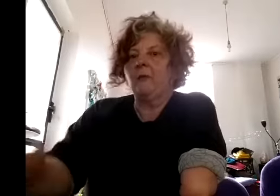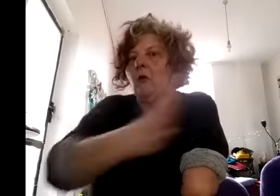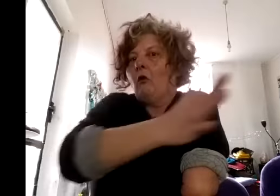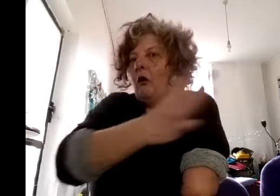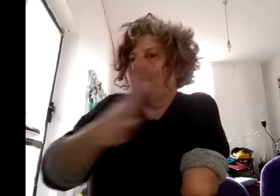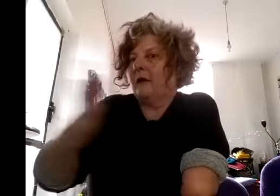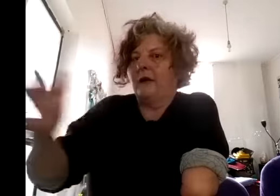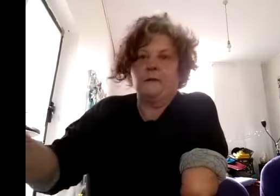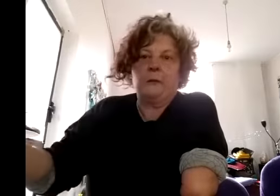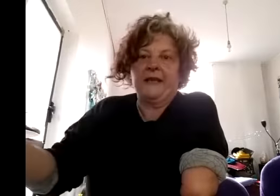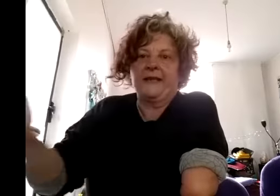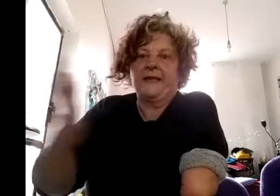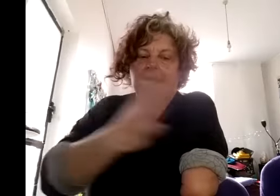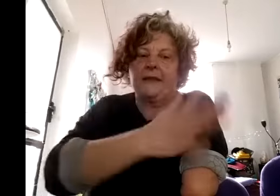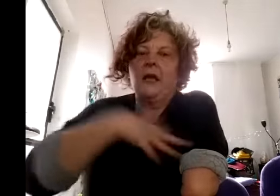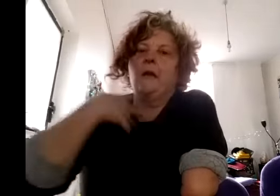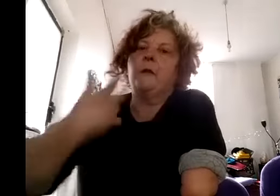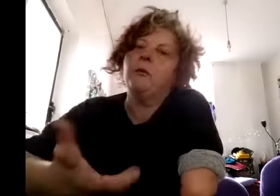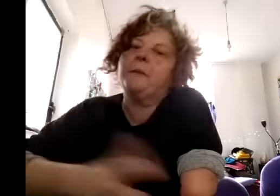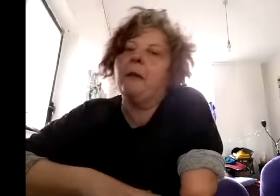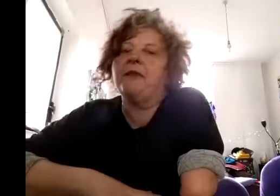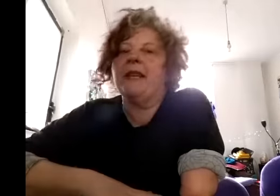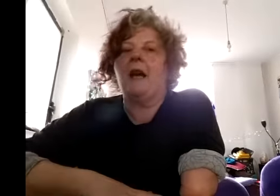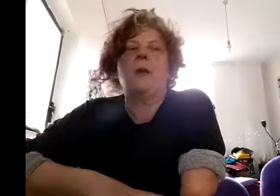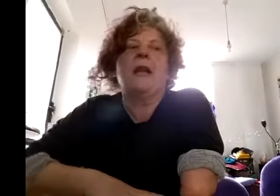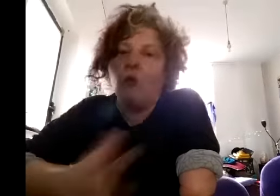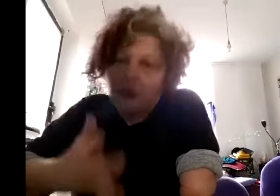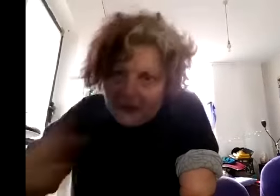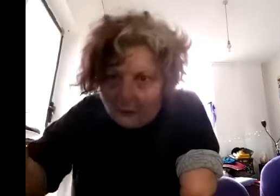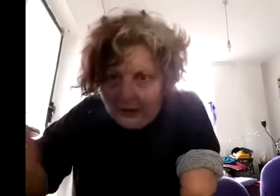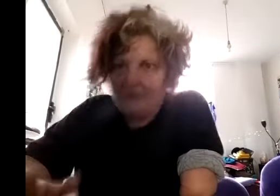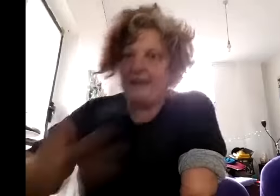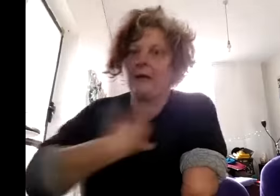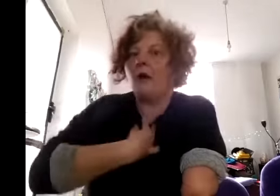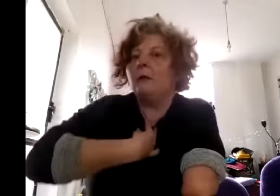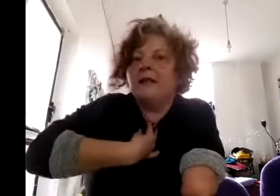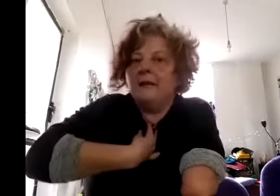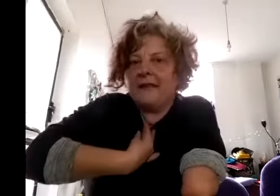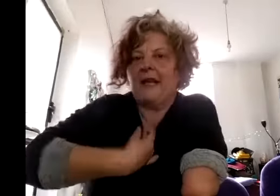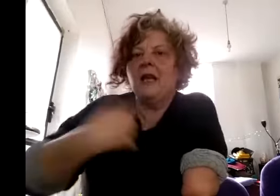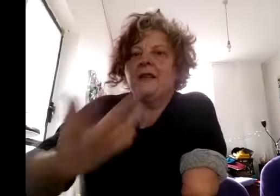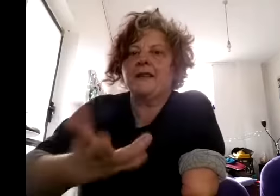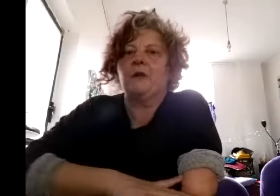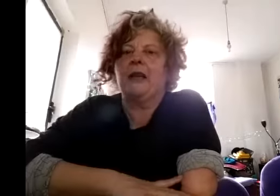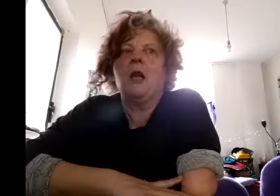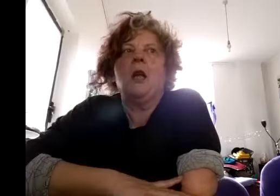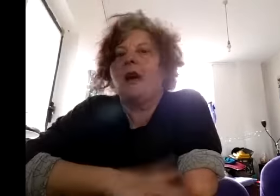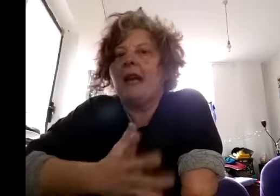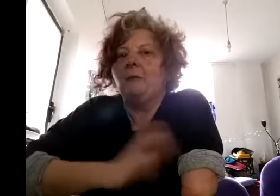we're all at very different places in this for people to be able to get up and also be able to say what i would never say stuff like i hate my